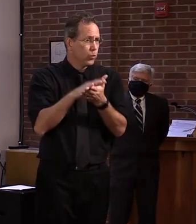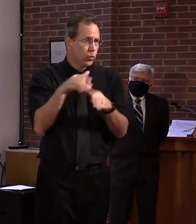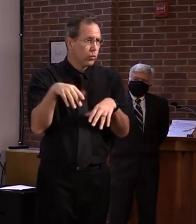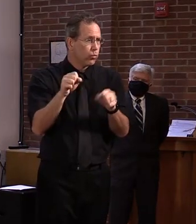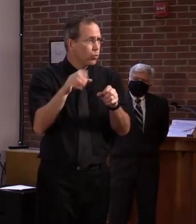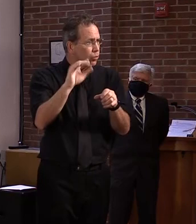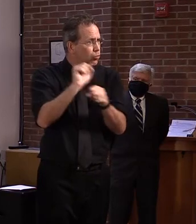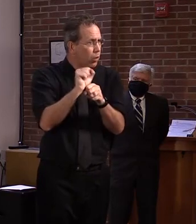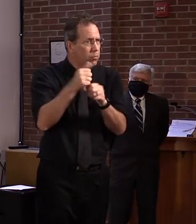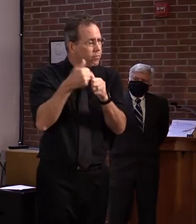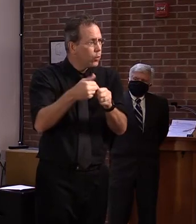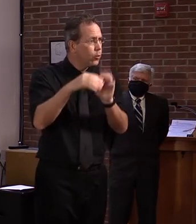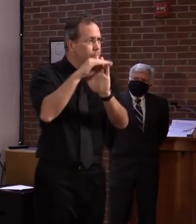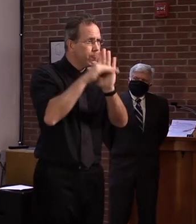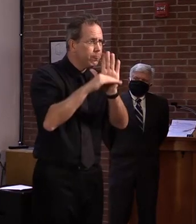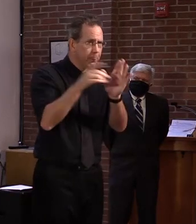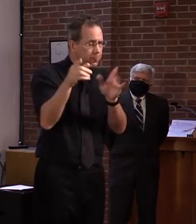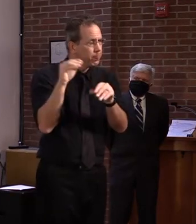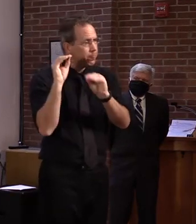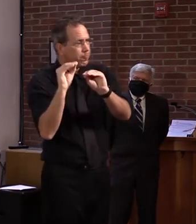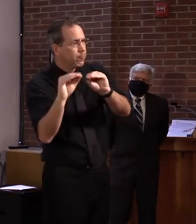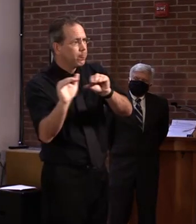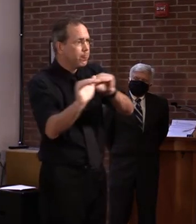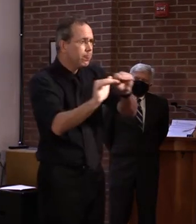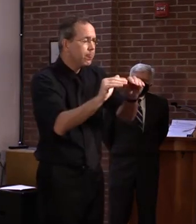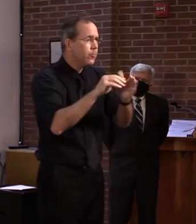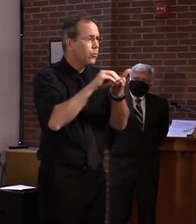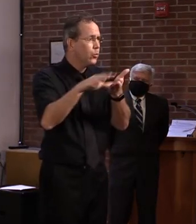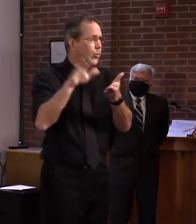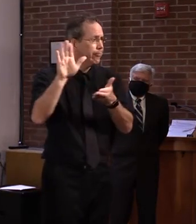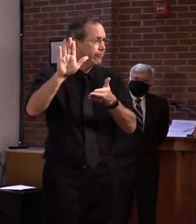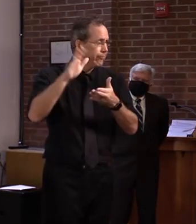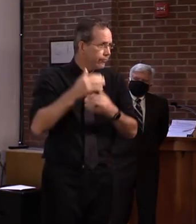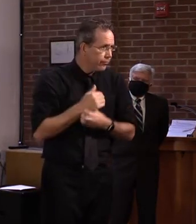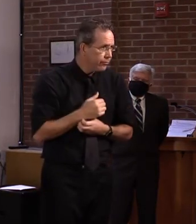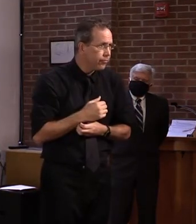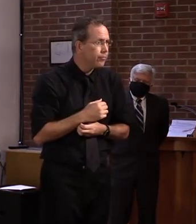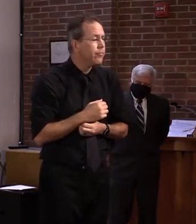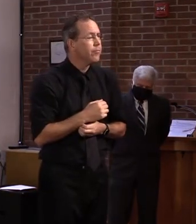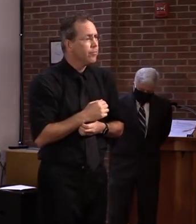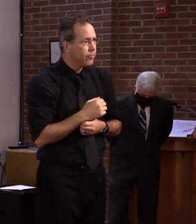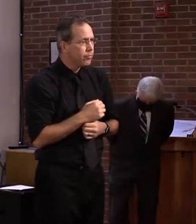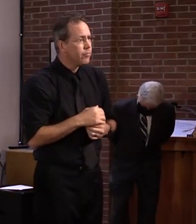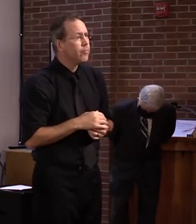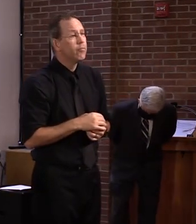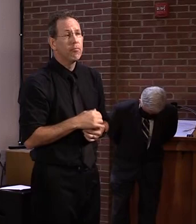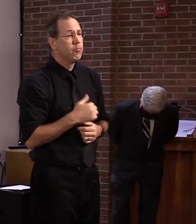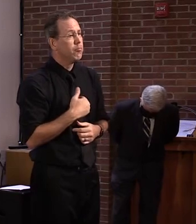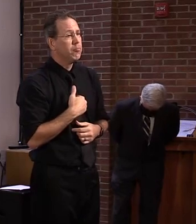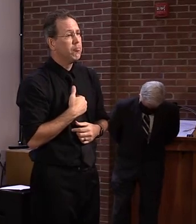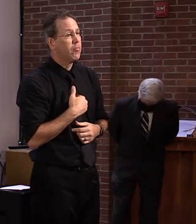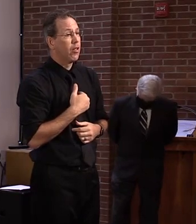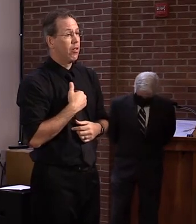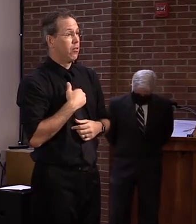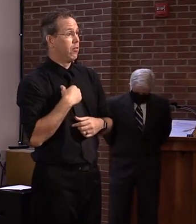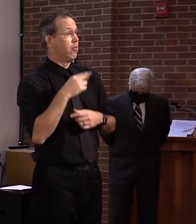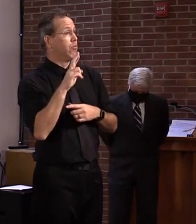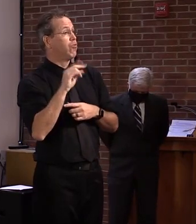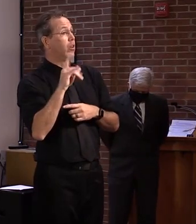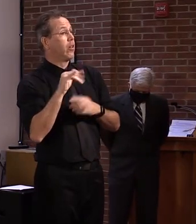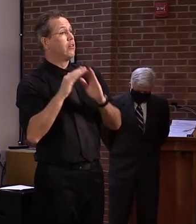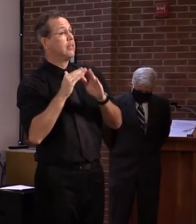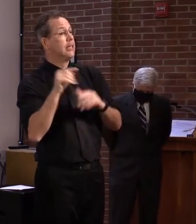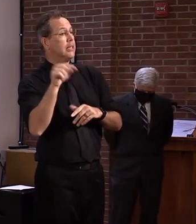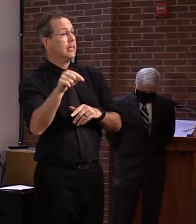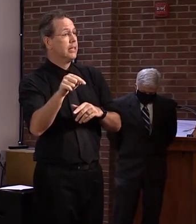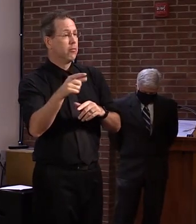control of, of that. as, as you heard in my previous comments, like Rutland City is an example, they've been very responsive to being able to